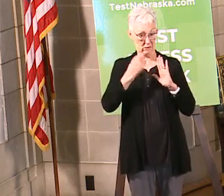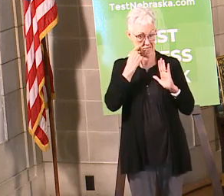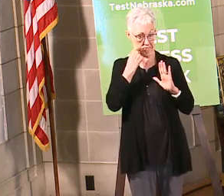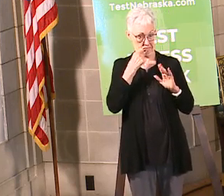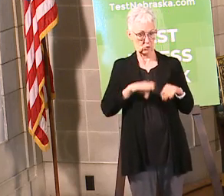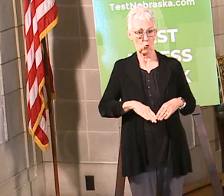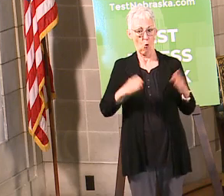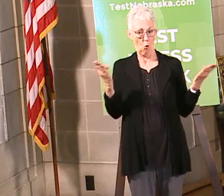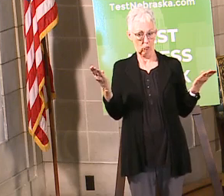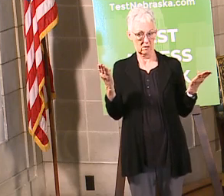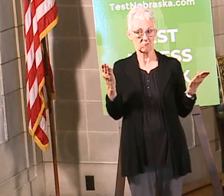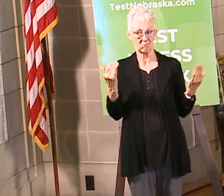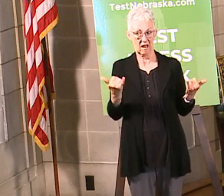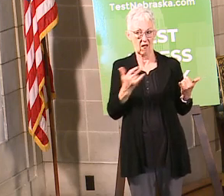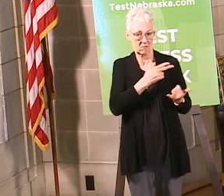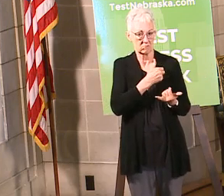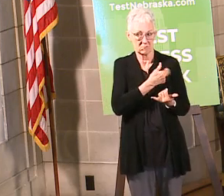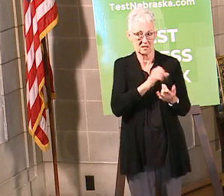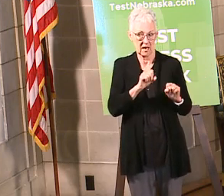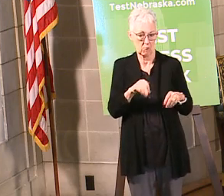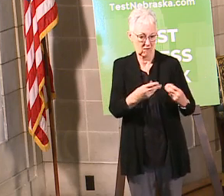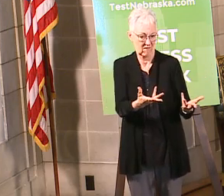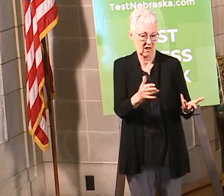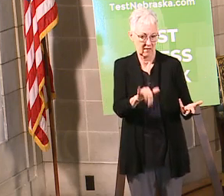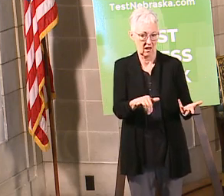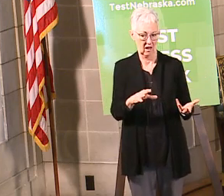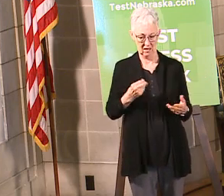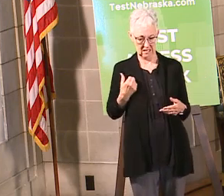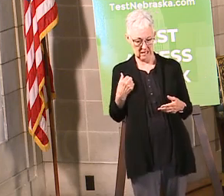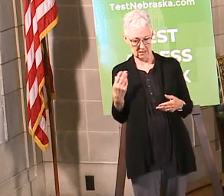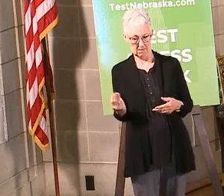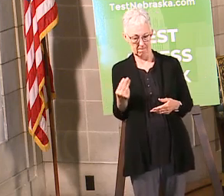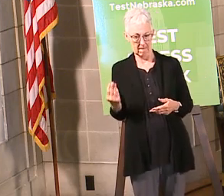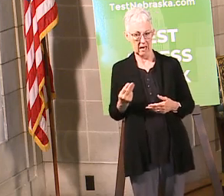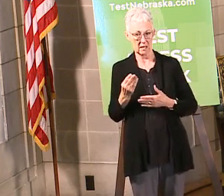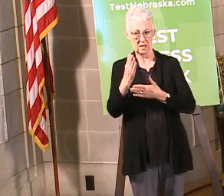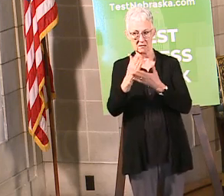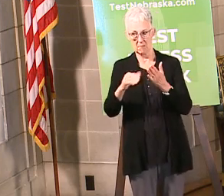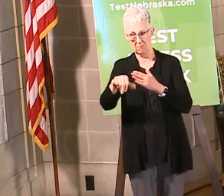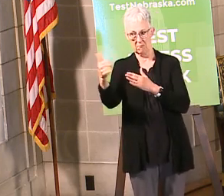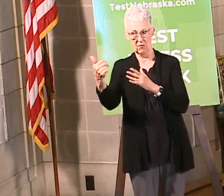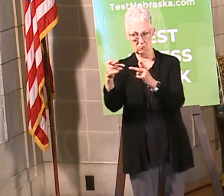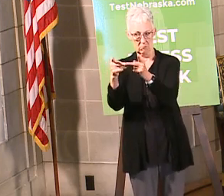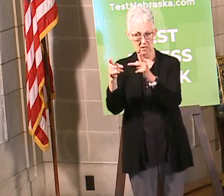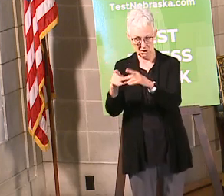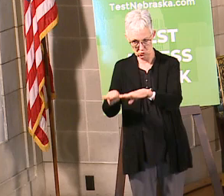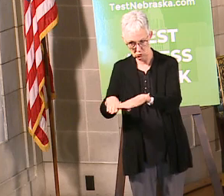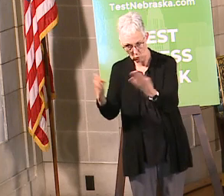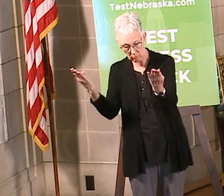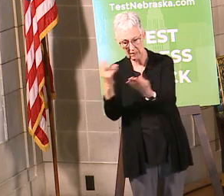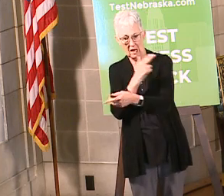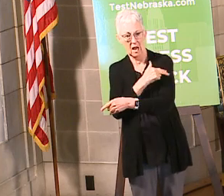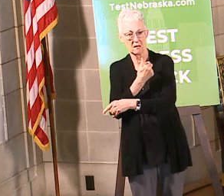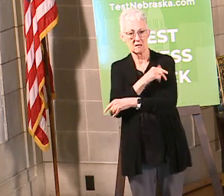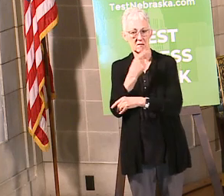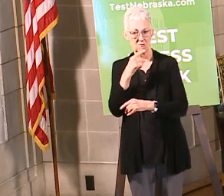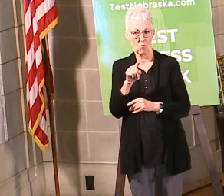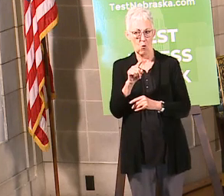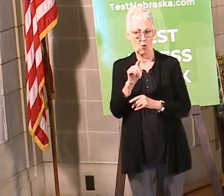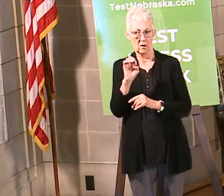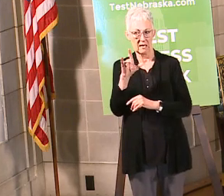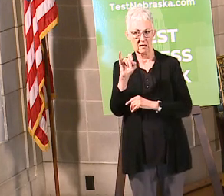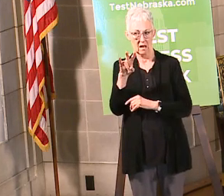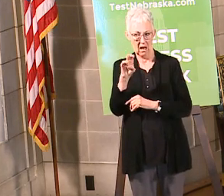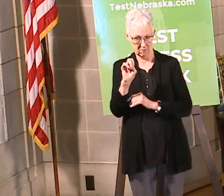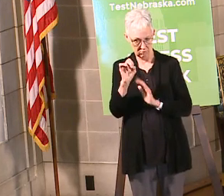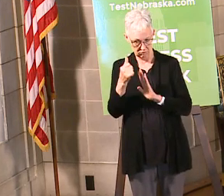couple weeks ago and then again this Monday and then again probably next week. So I've seen the data